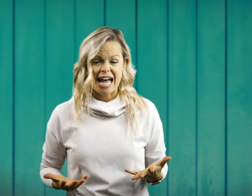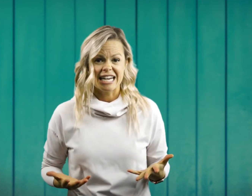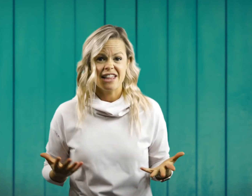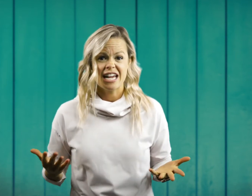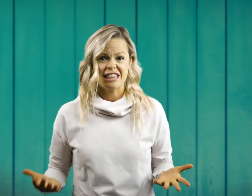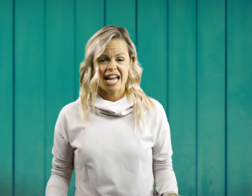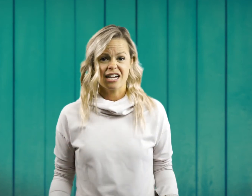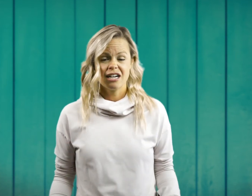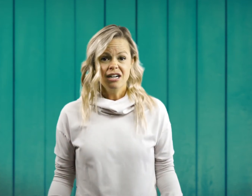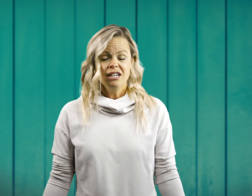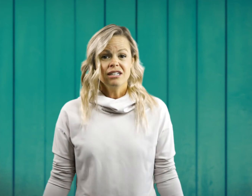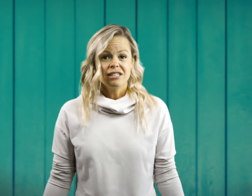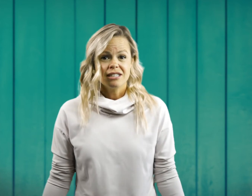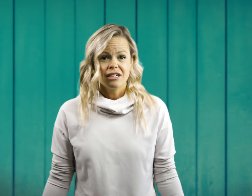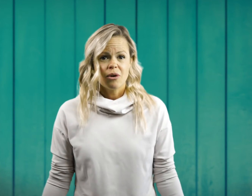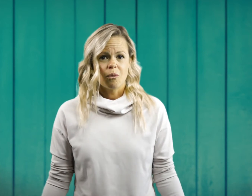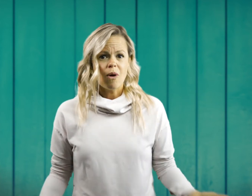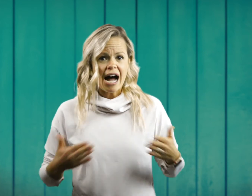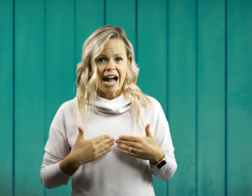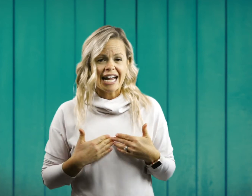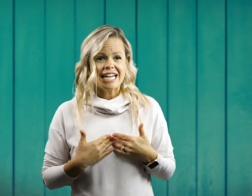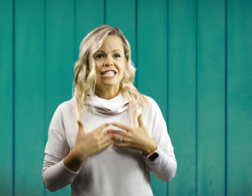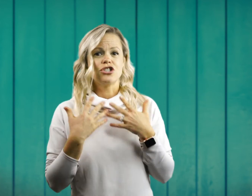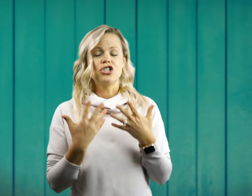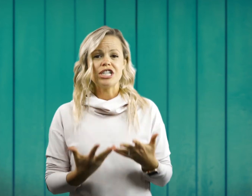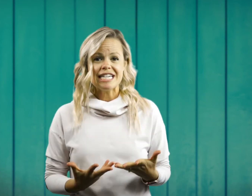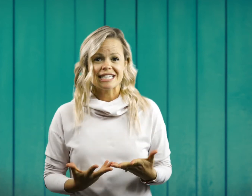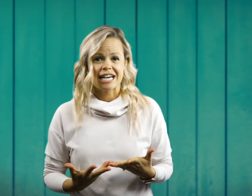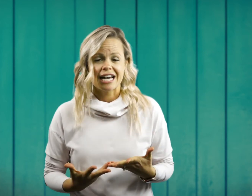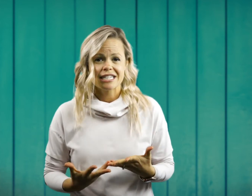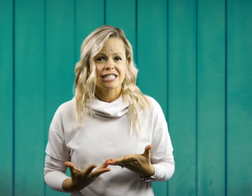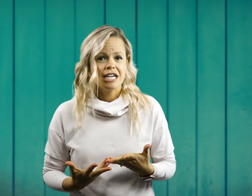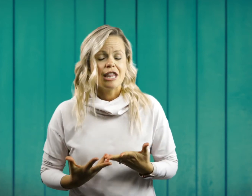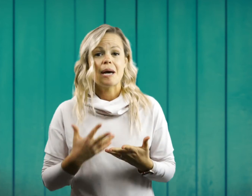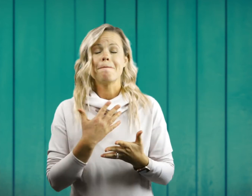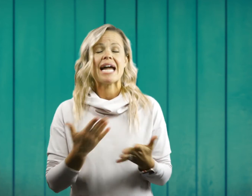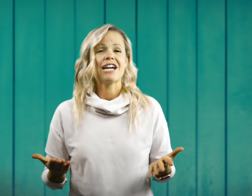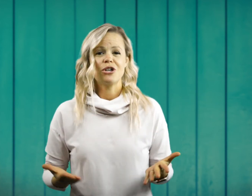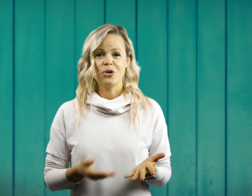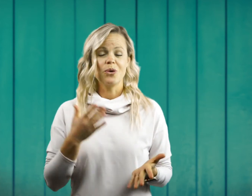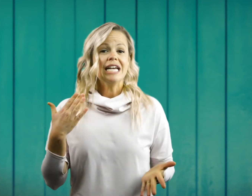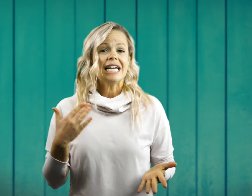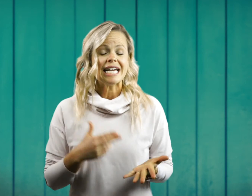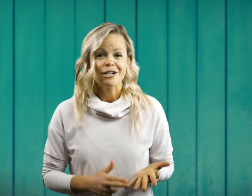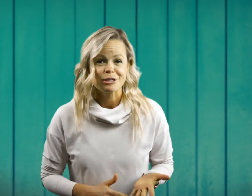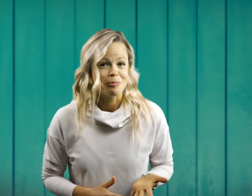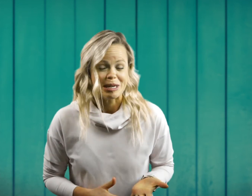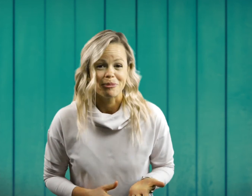And they think, why is Jesus, the man who heals people,